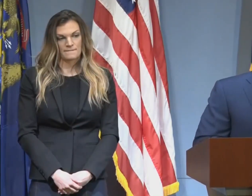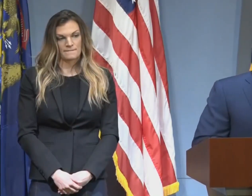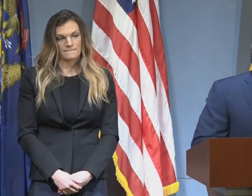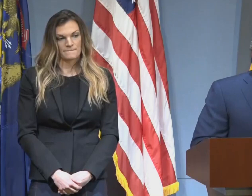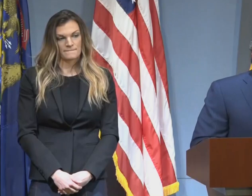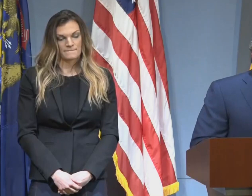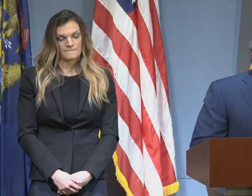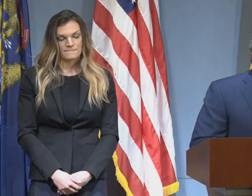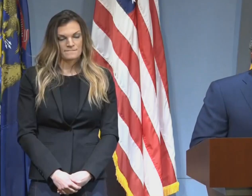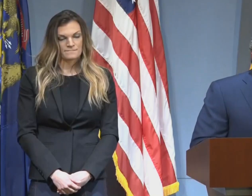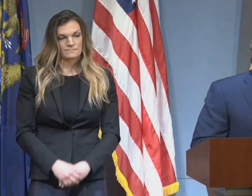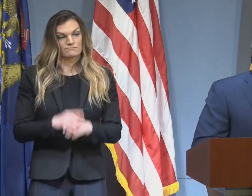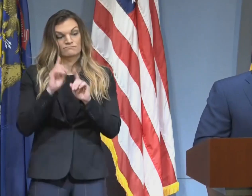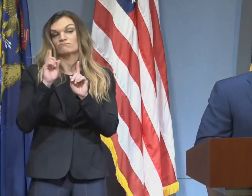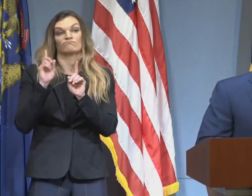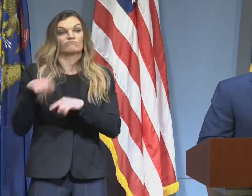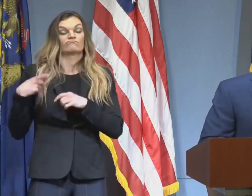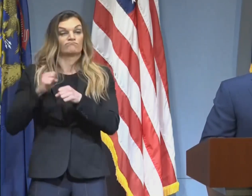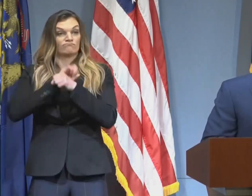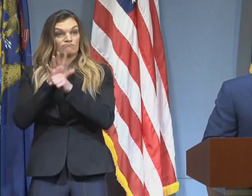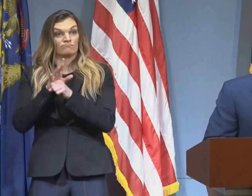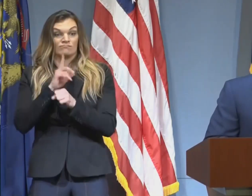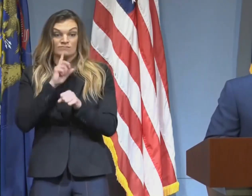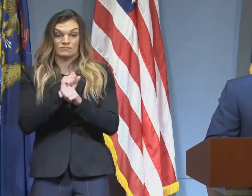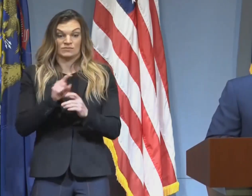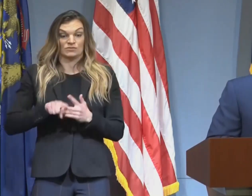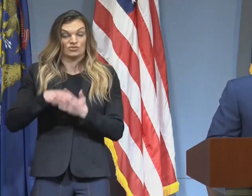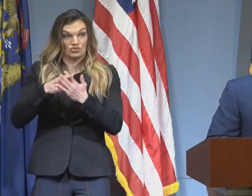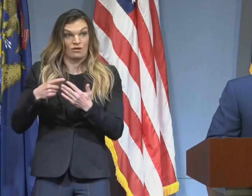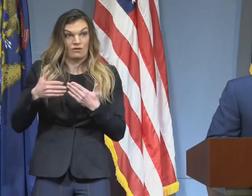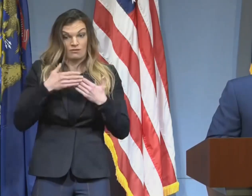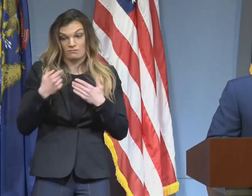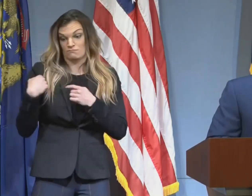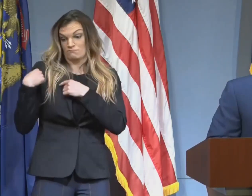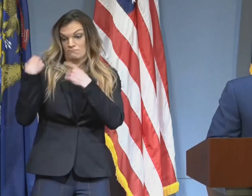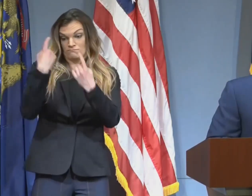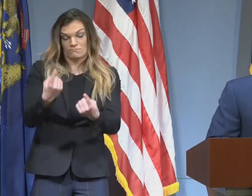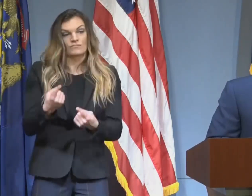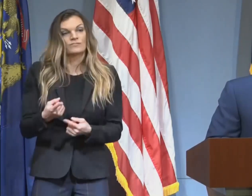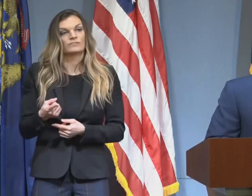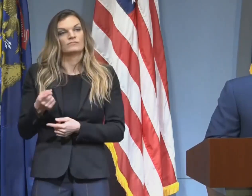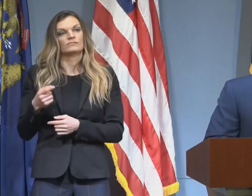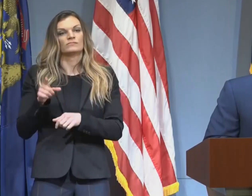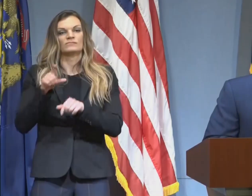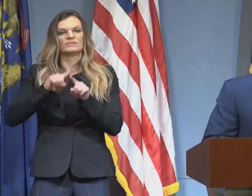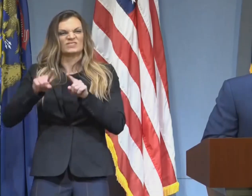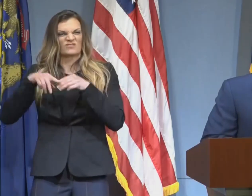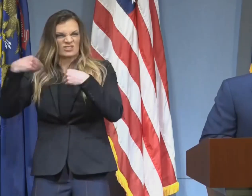Since the pandemic began, workers in the dealerships' parts, service, and repair facilities